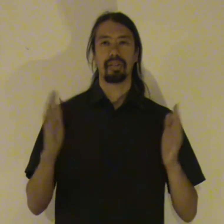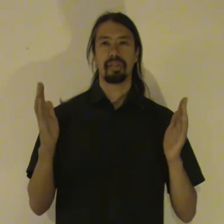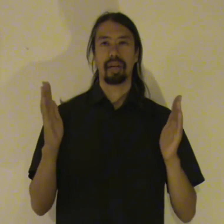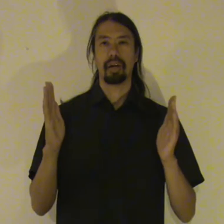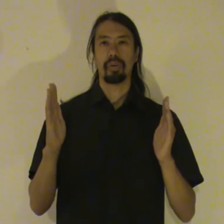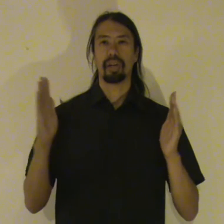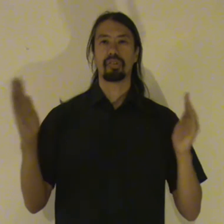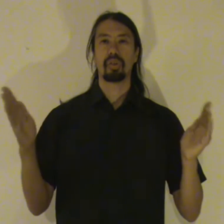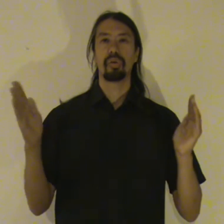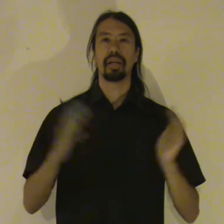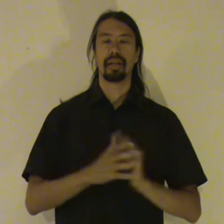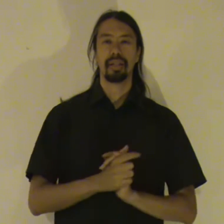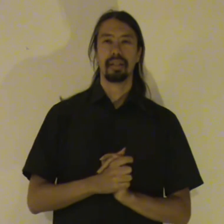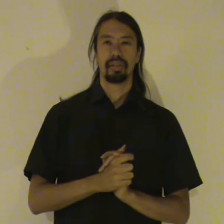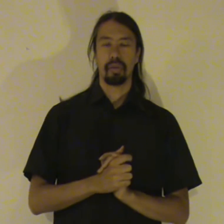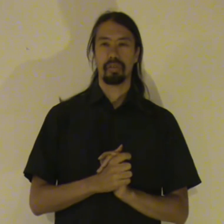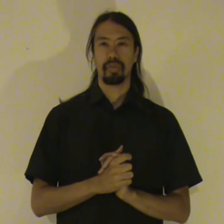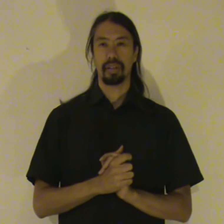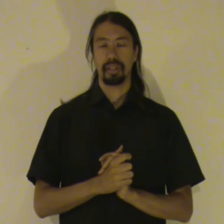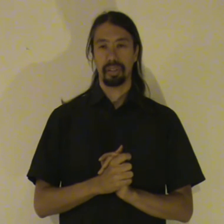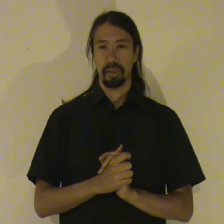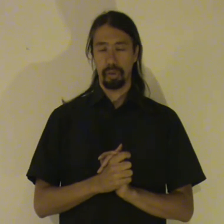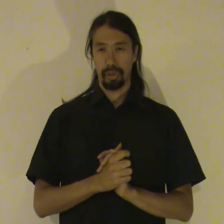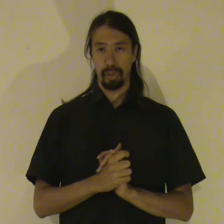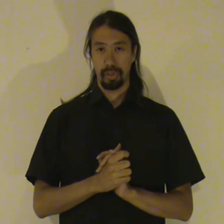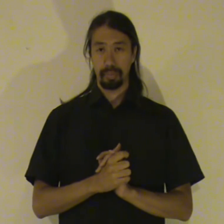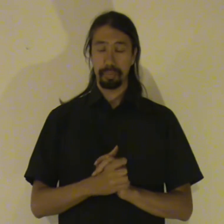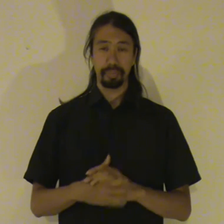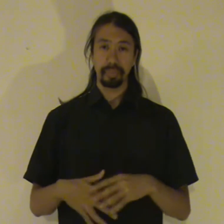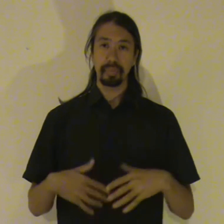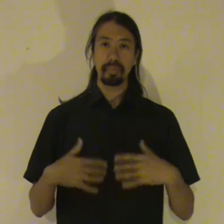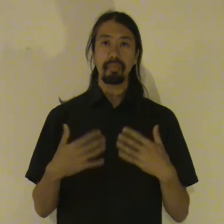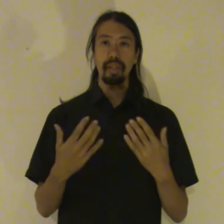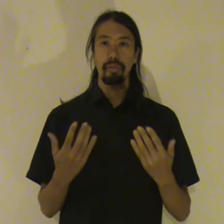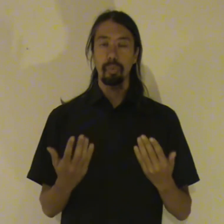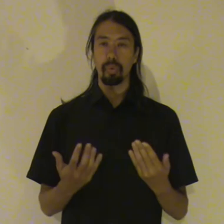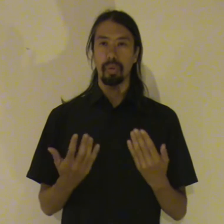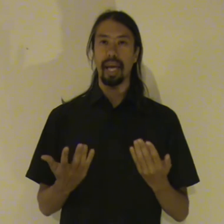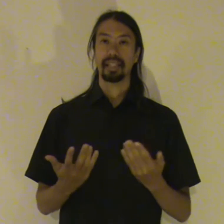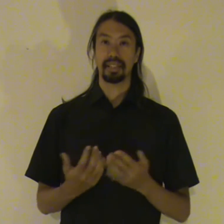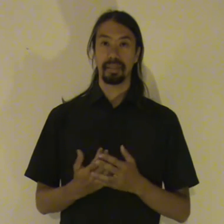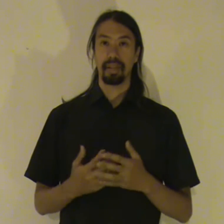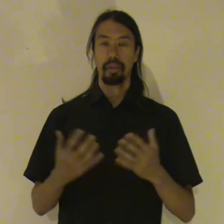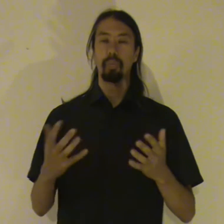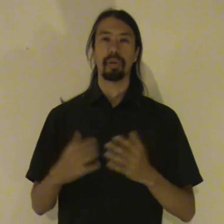thereby you're excluding the rest of the energetic universe. If you're more relaxed and open.